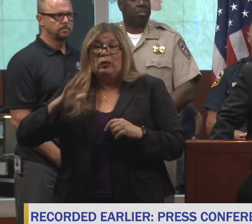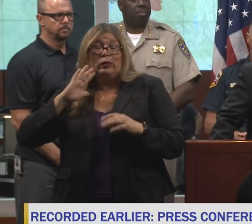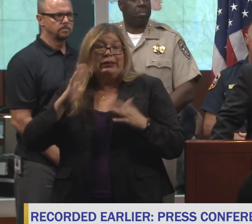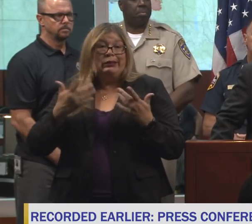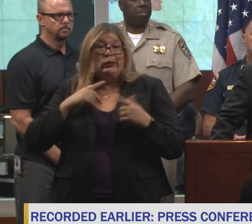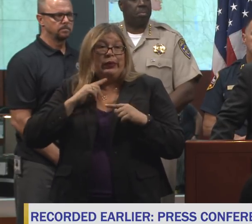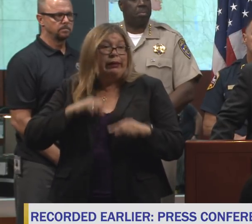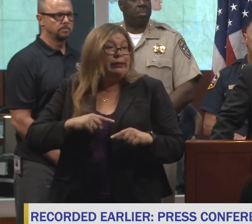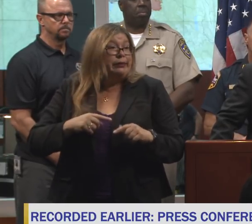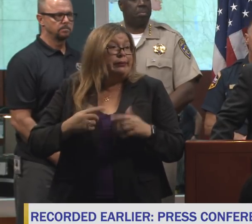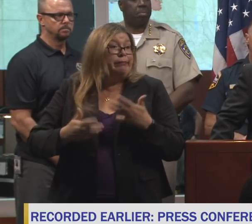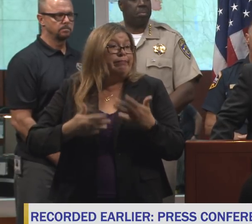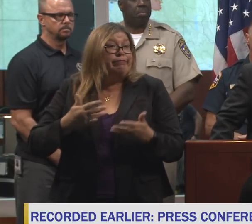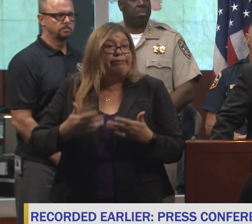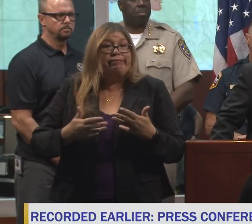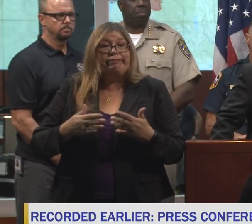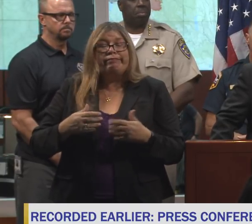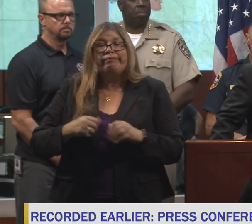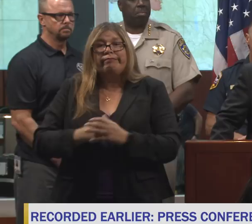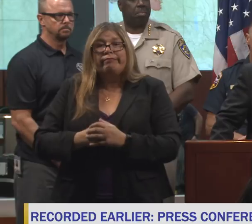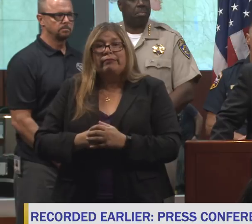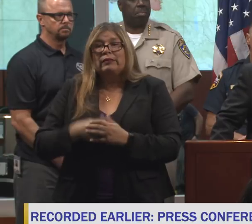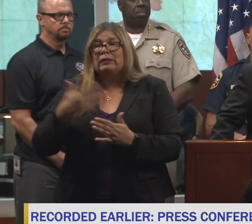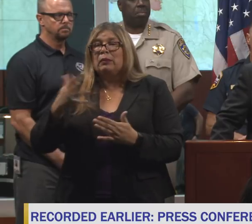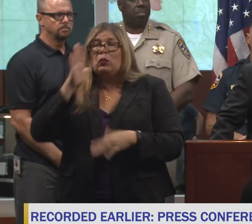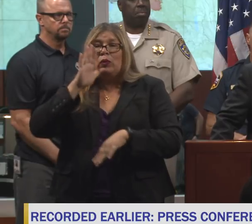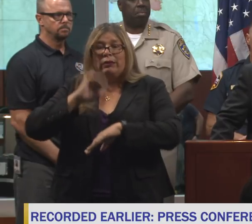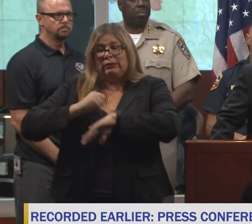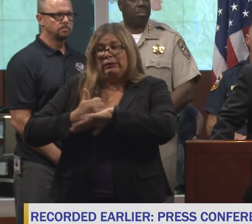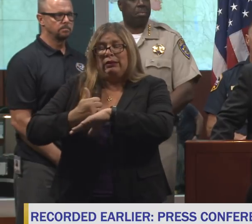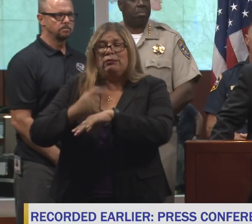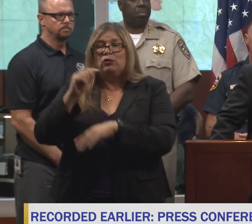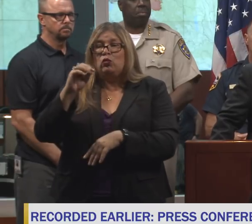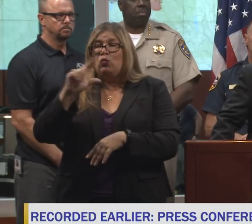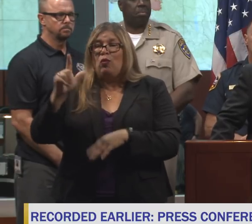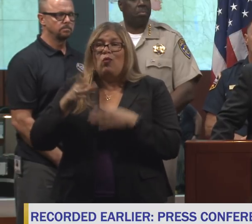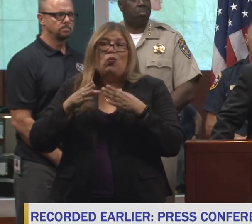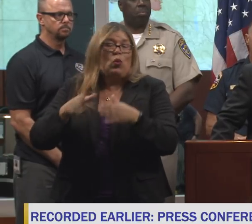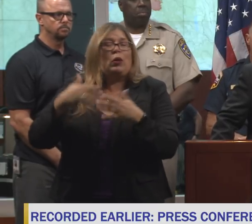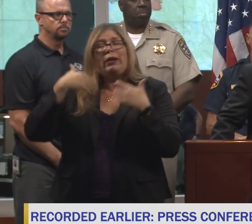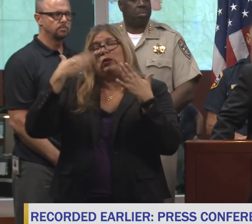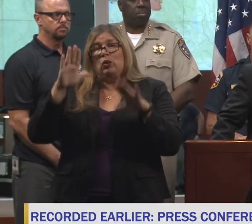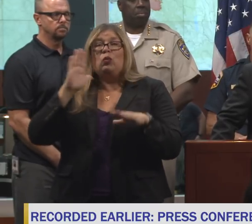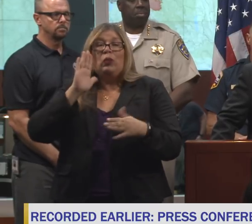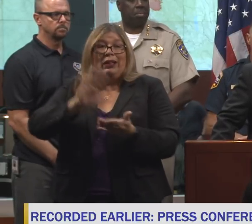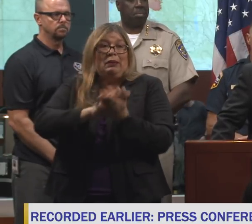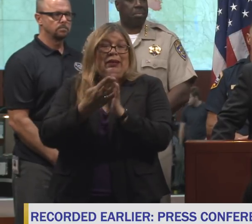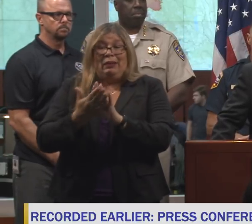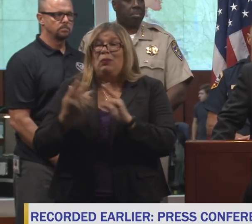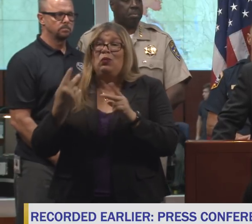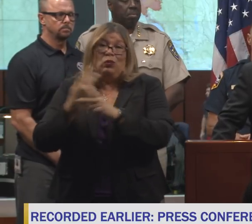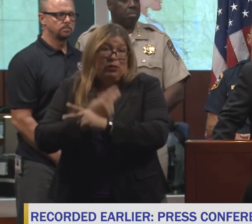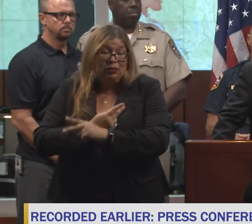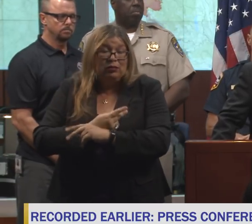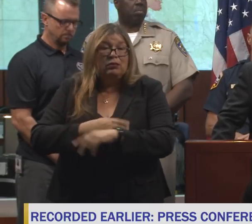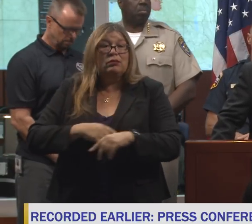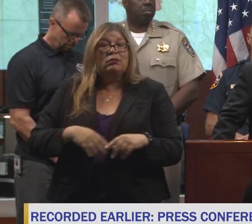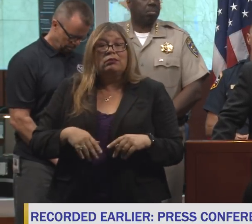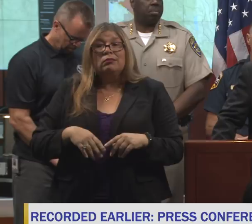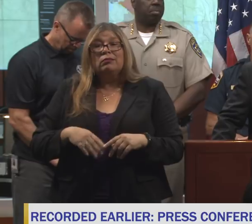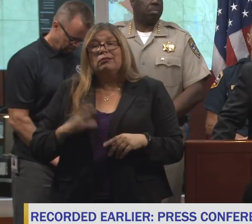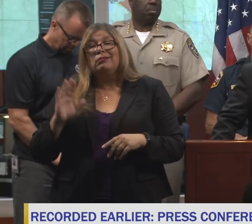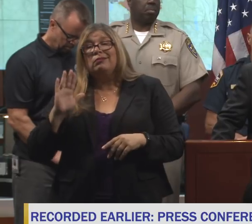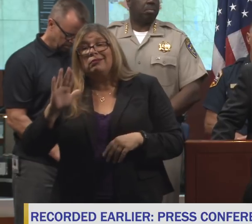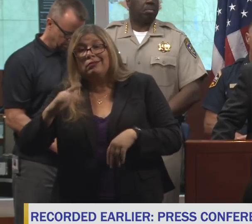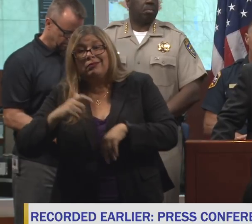they'll maybe impose toll roads, or they'll do something. The things will get worse, but then after a